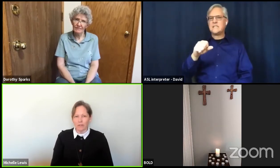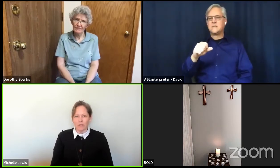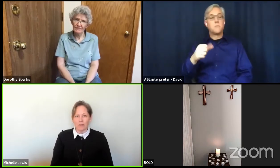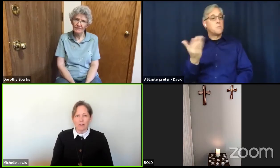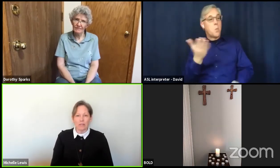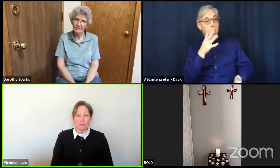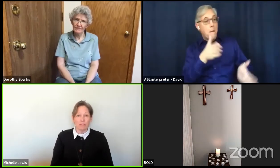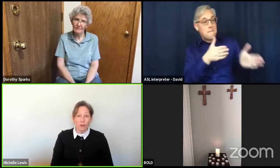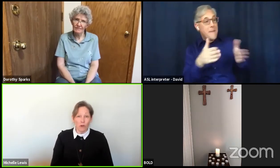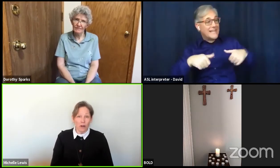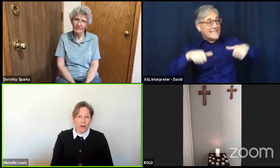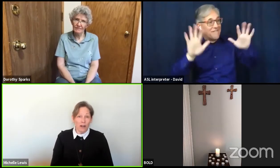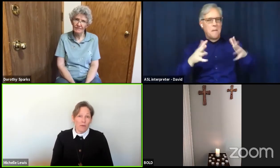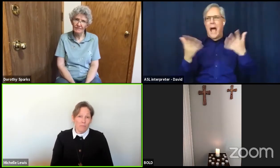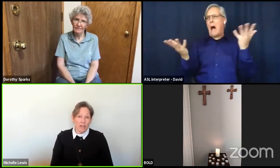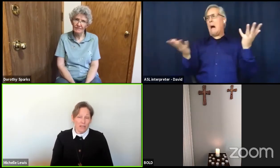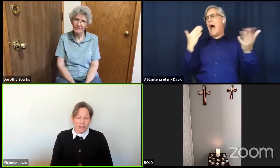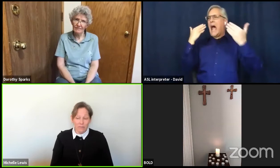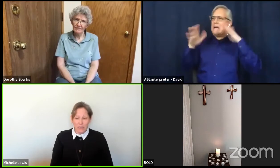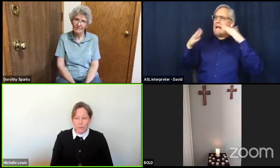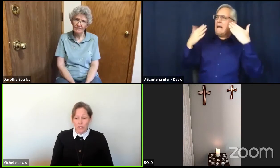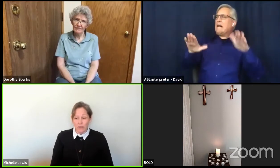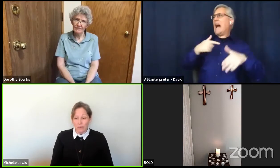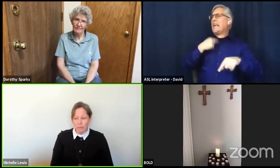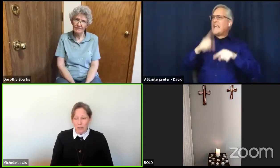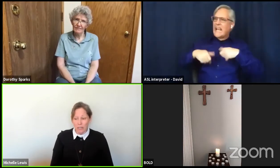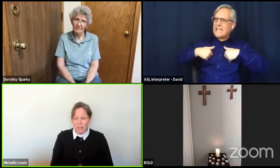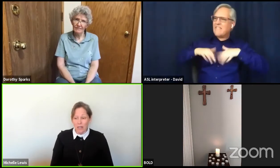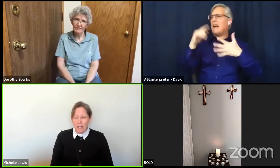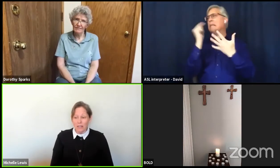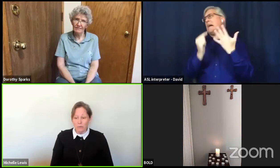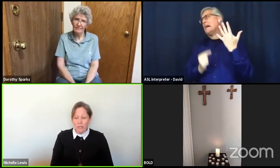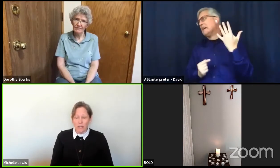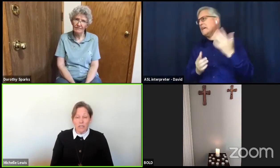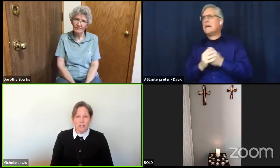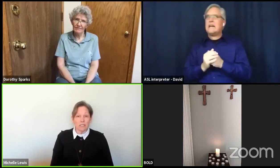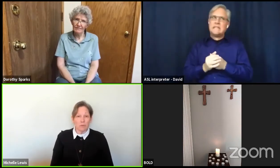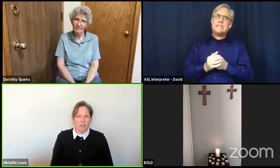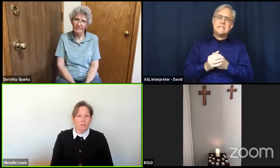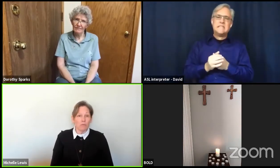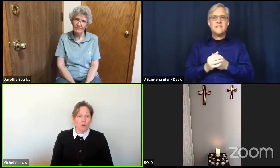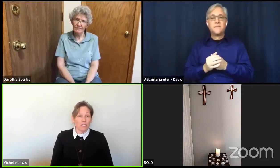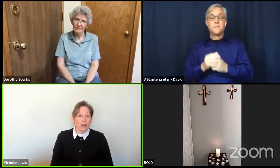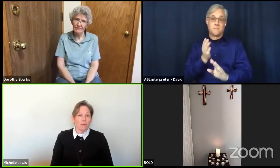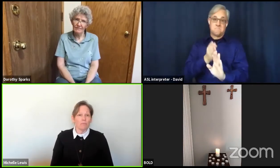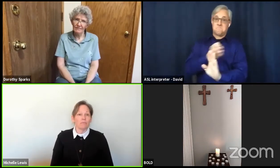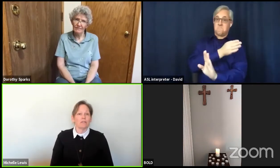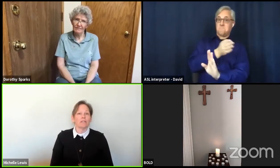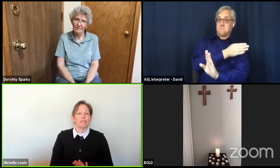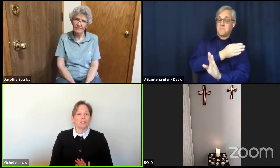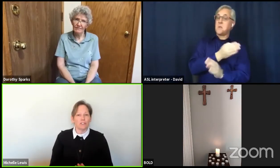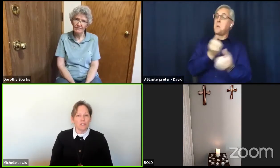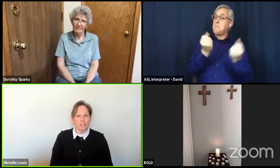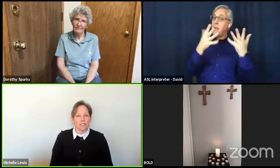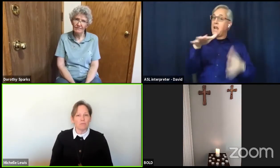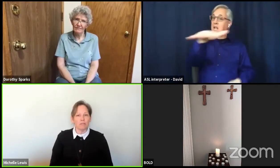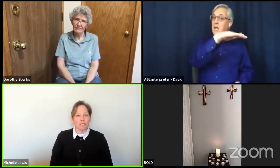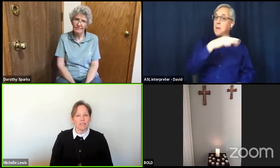Before, many of us would have admitted that we needed to spend more time just being still.